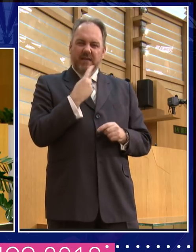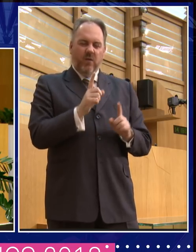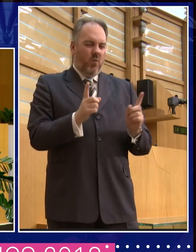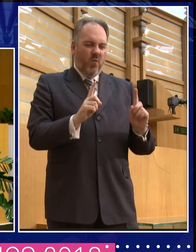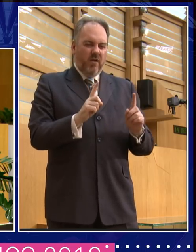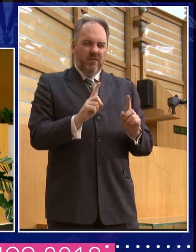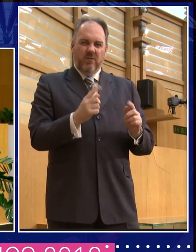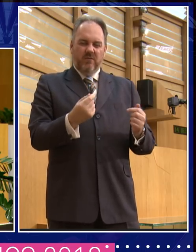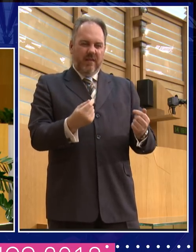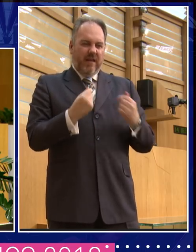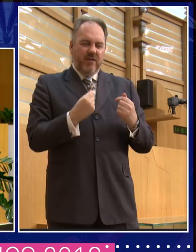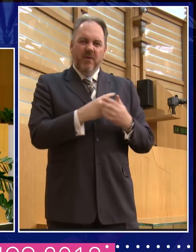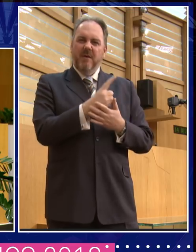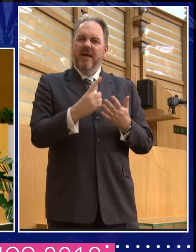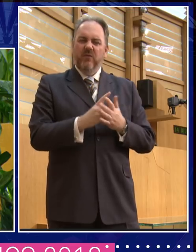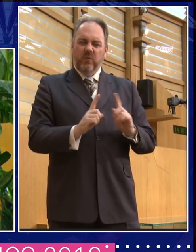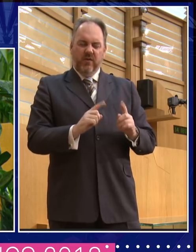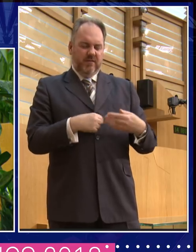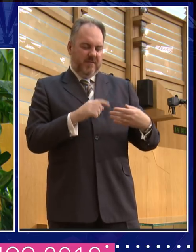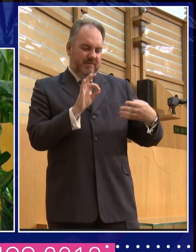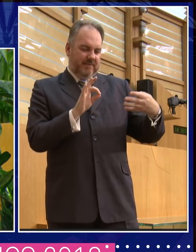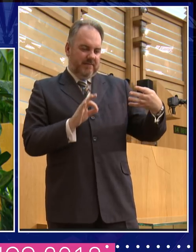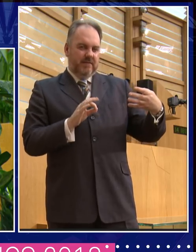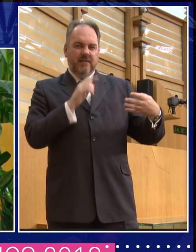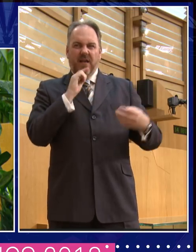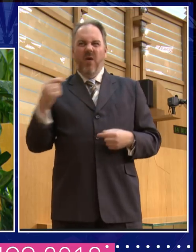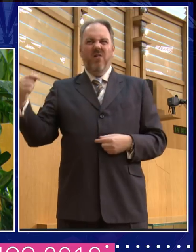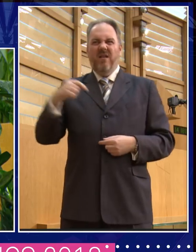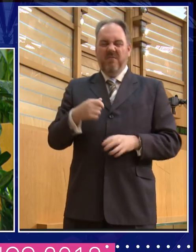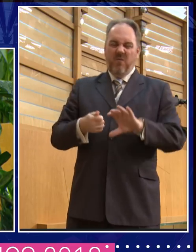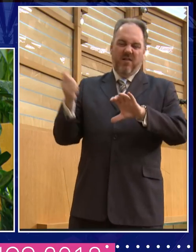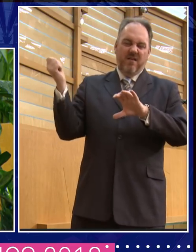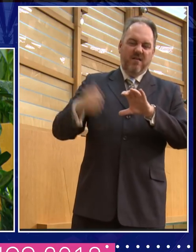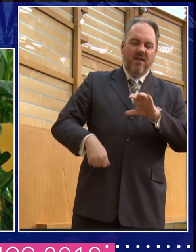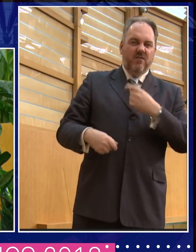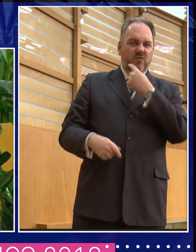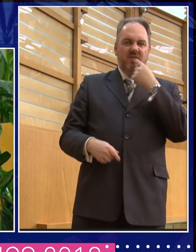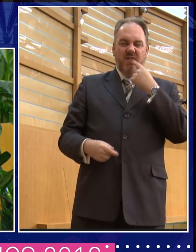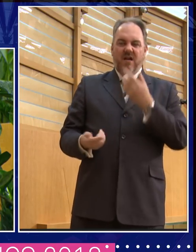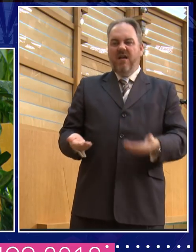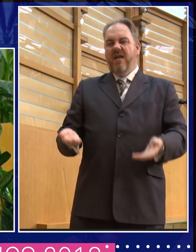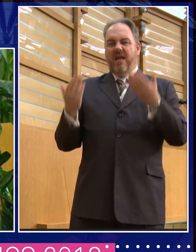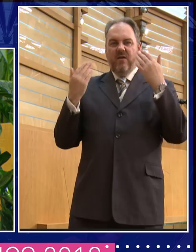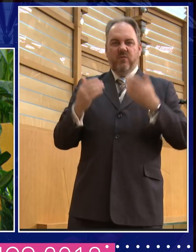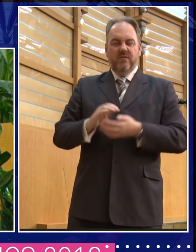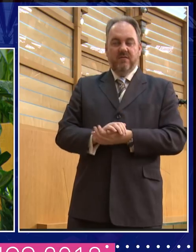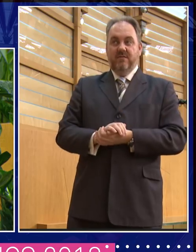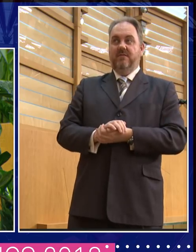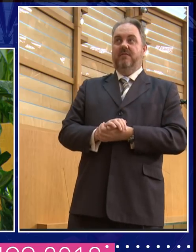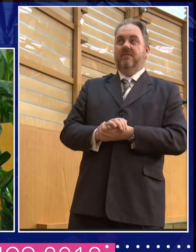quite often, it was, I'm going to come and cut your tongue out. Now, it eventually, it